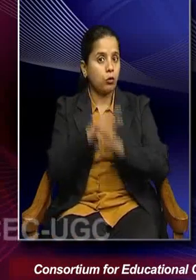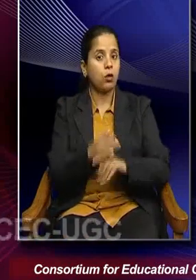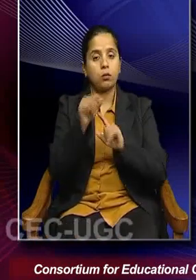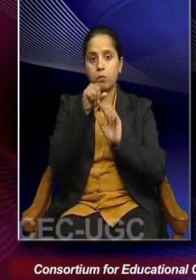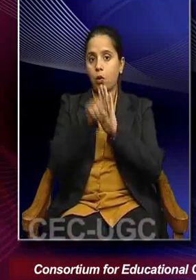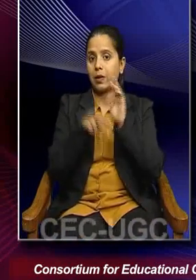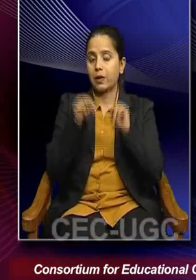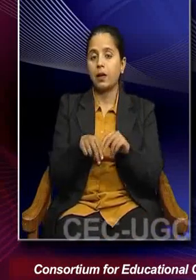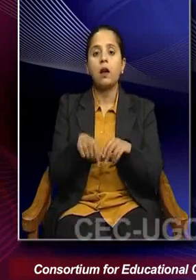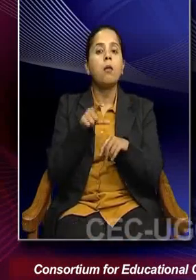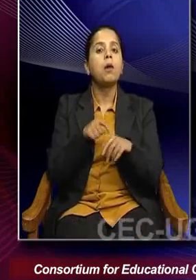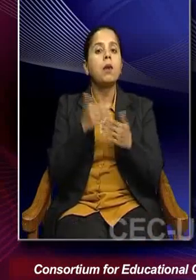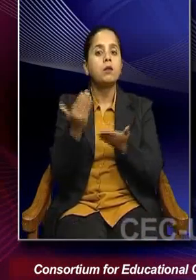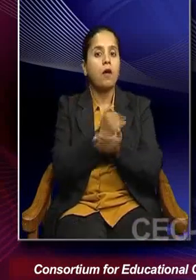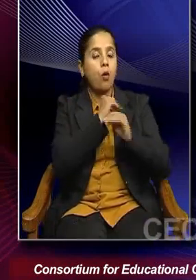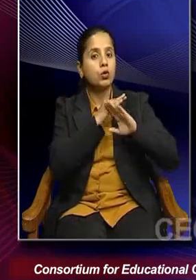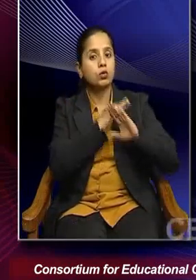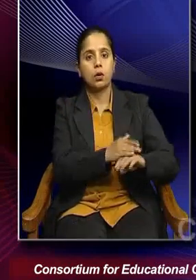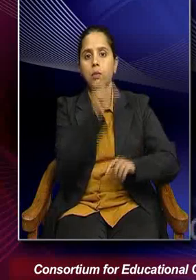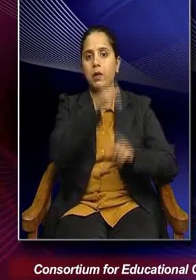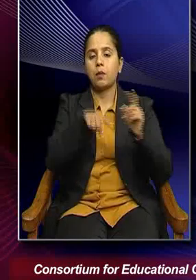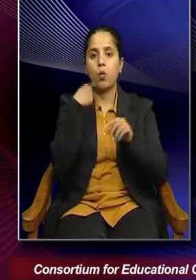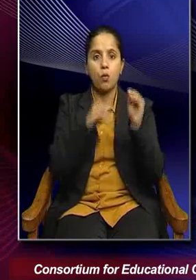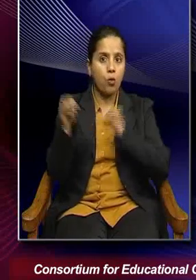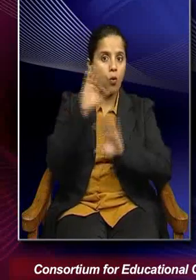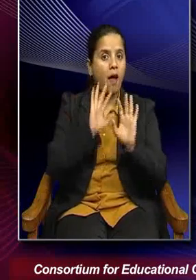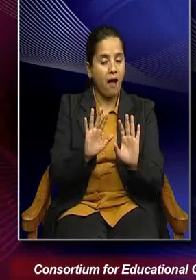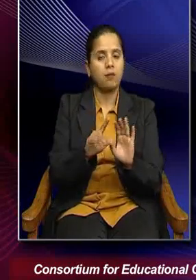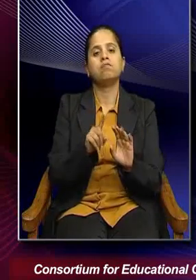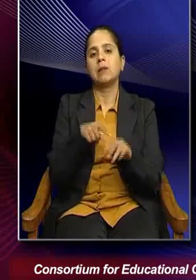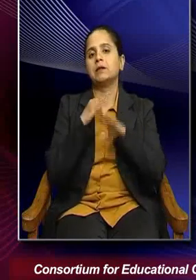secure the life of these climate driven migrants. Thank you.